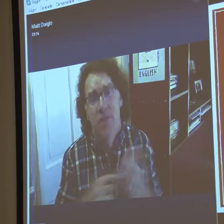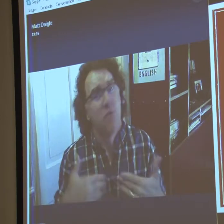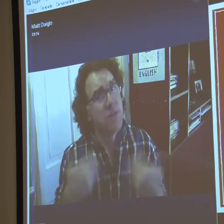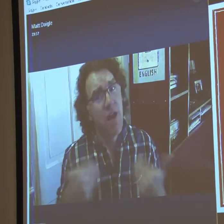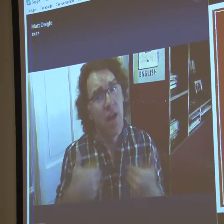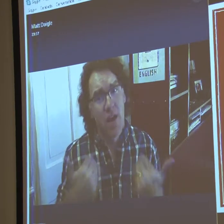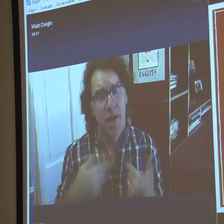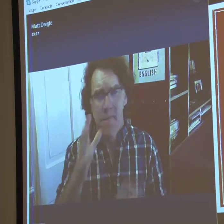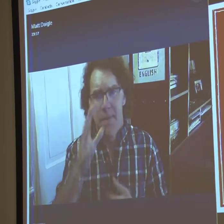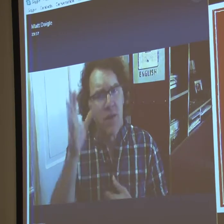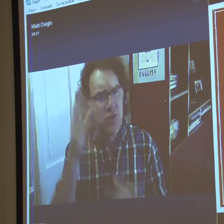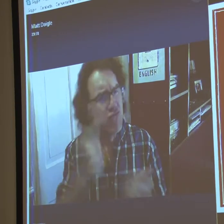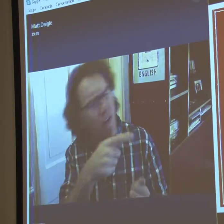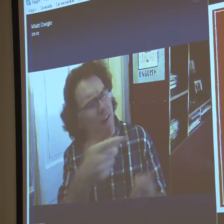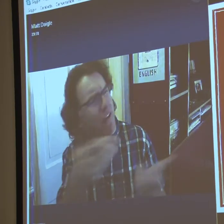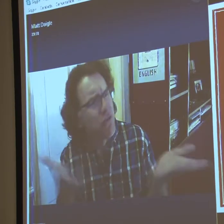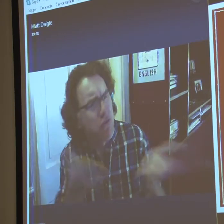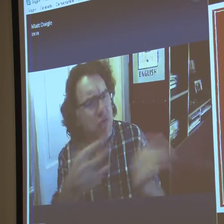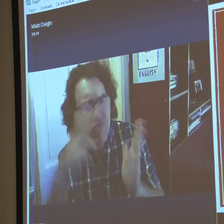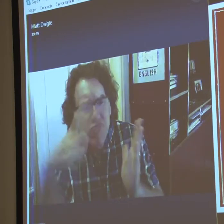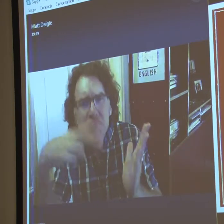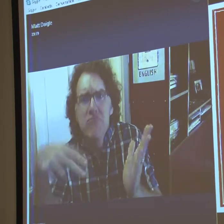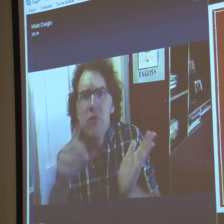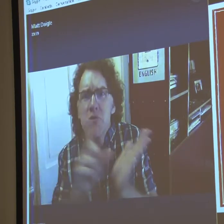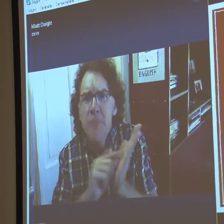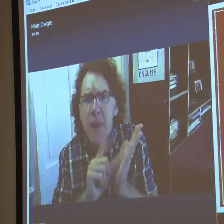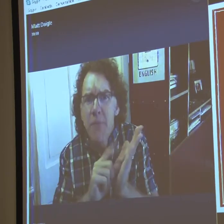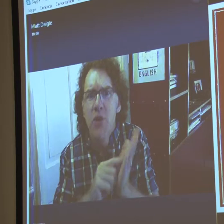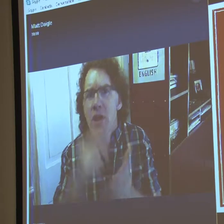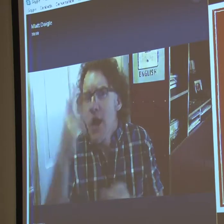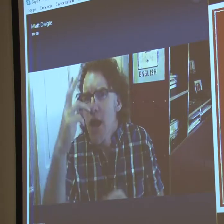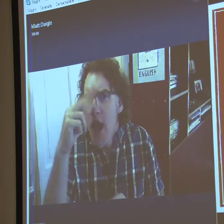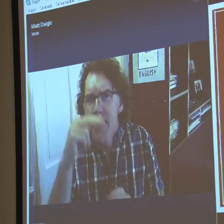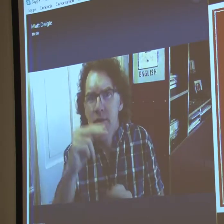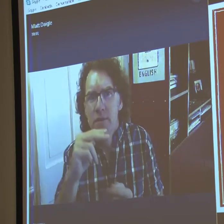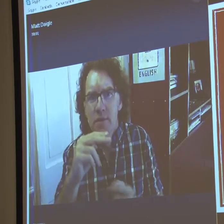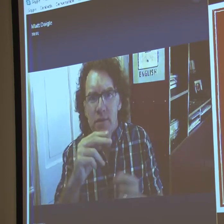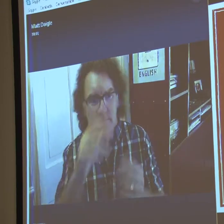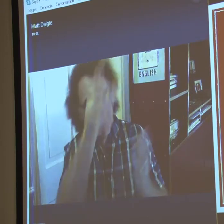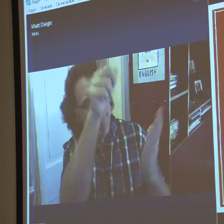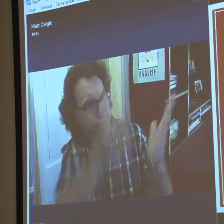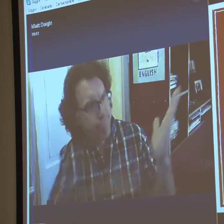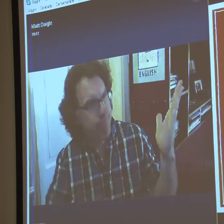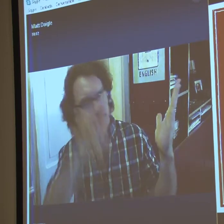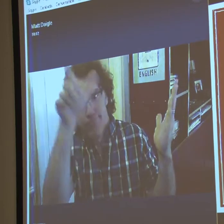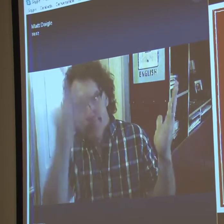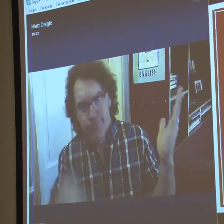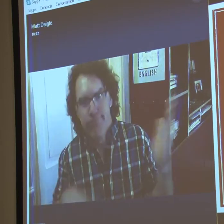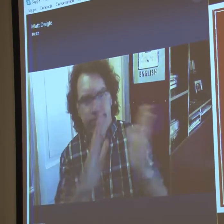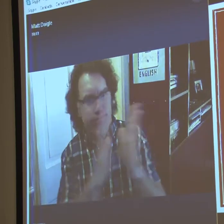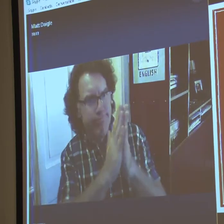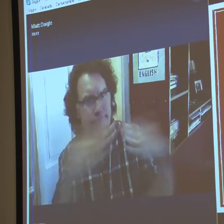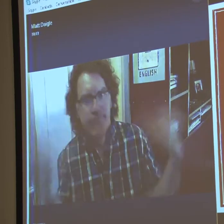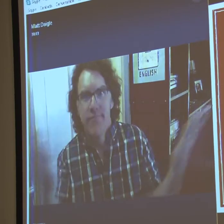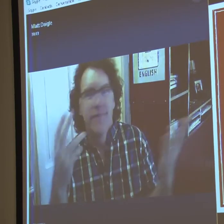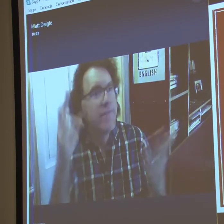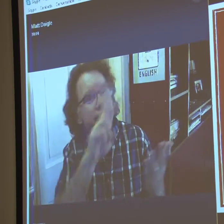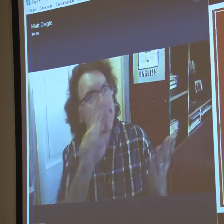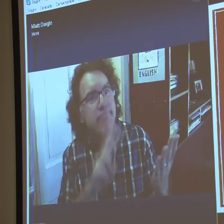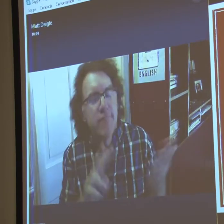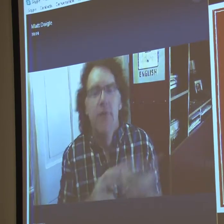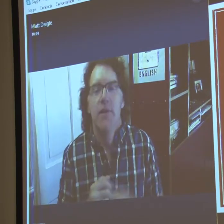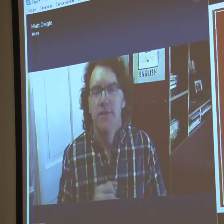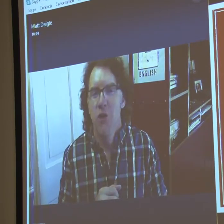Of course, cartoons in the newspaper. My parents really encouraged me to read the newspapers and to look at those